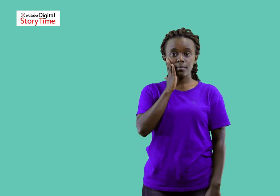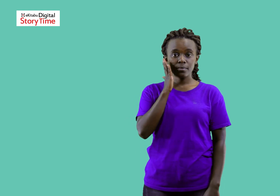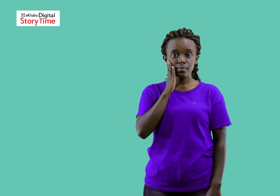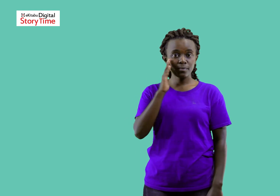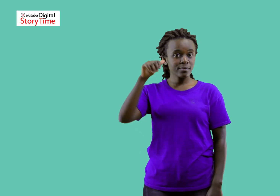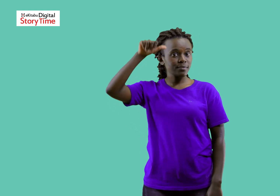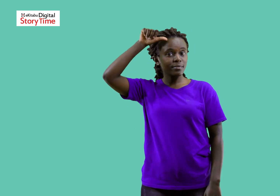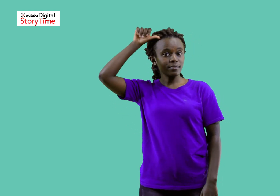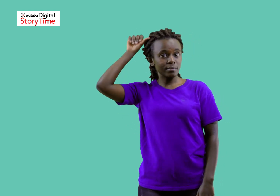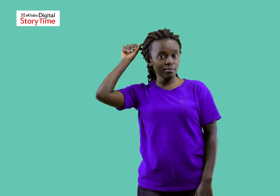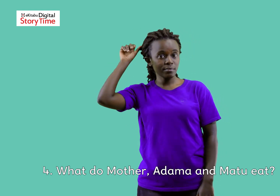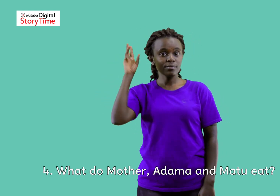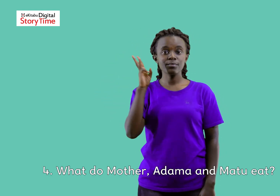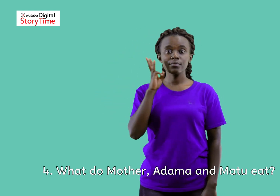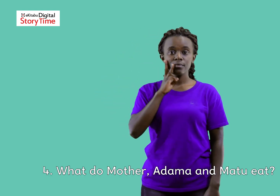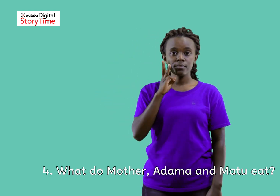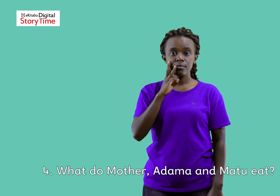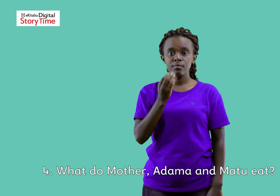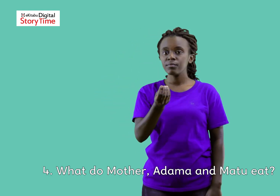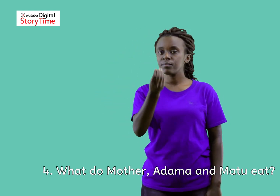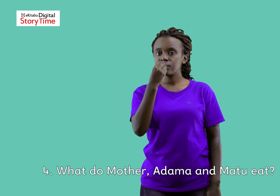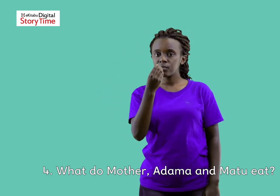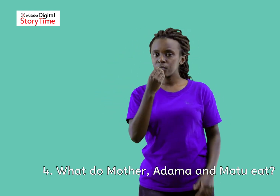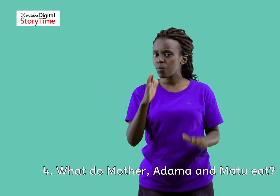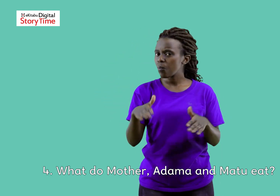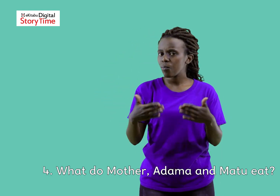Number four, what do Mother, Adama and Matu eat?